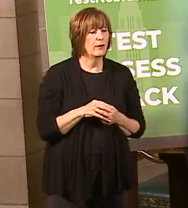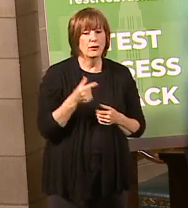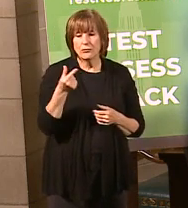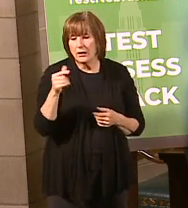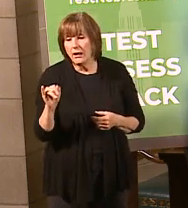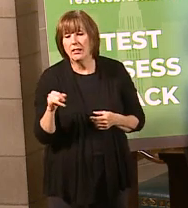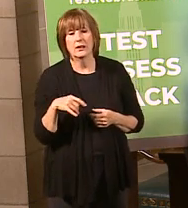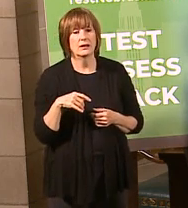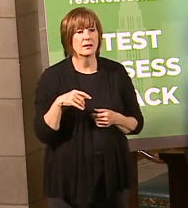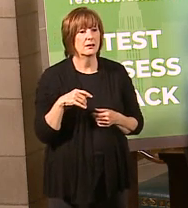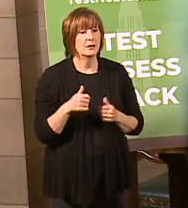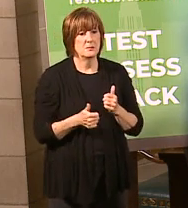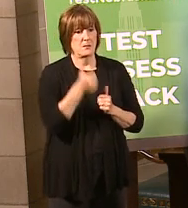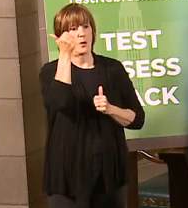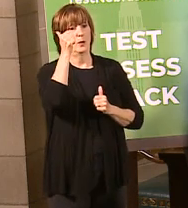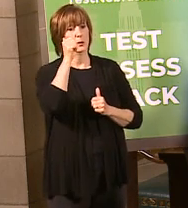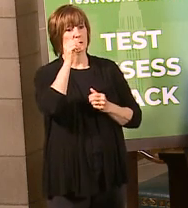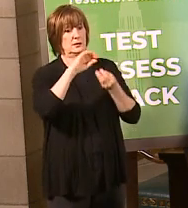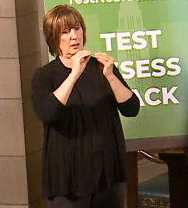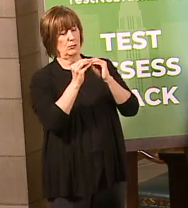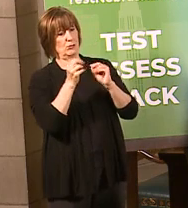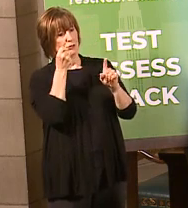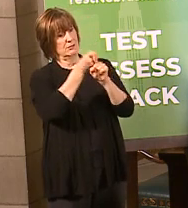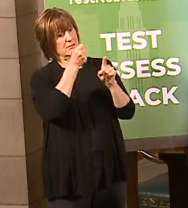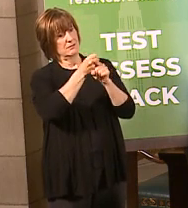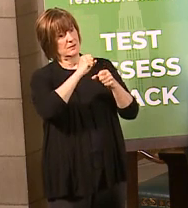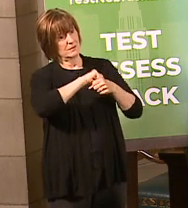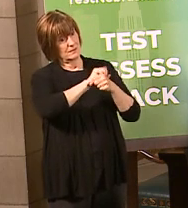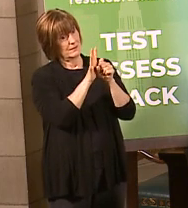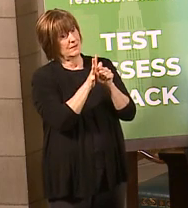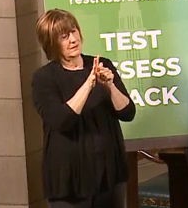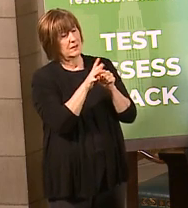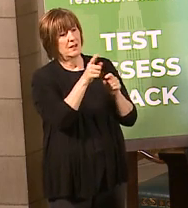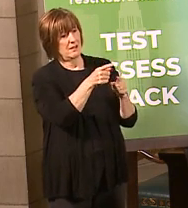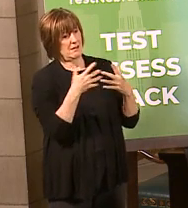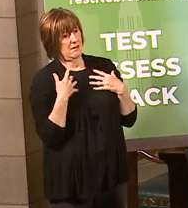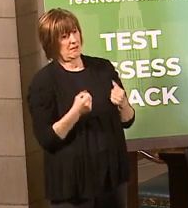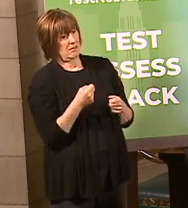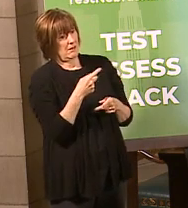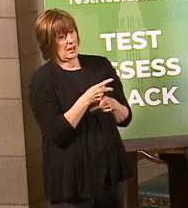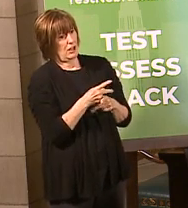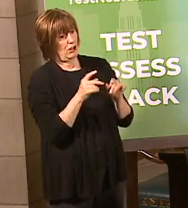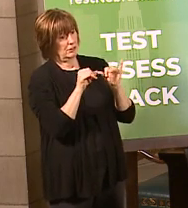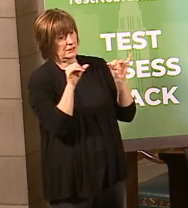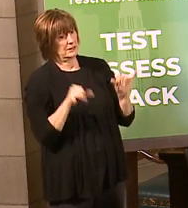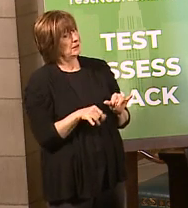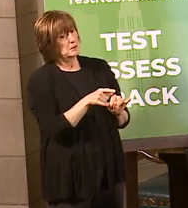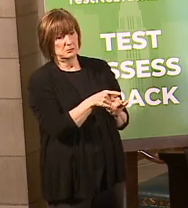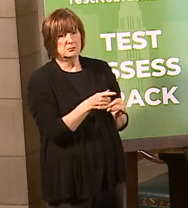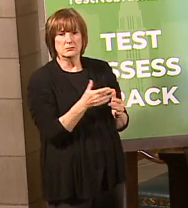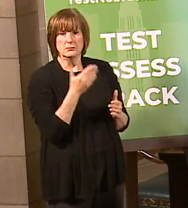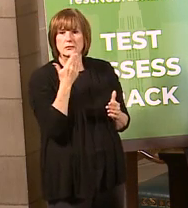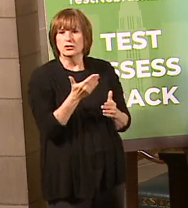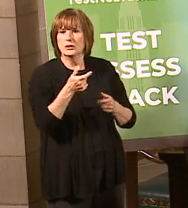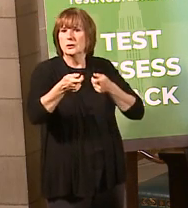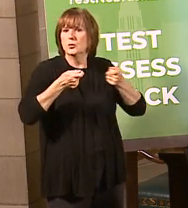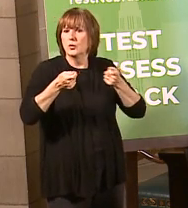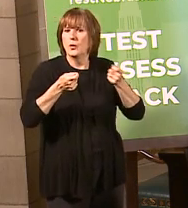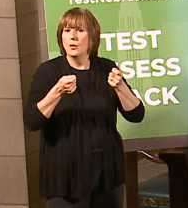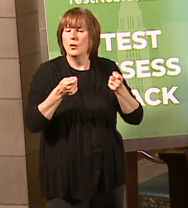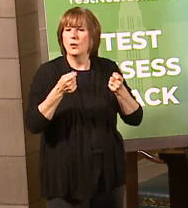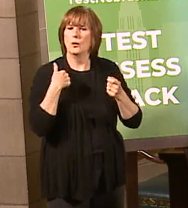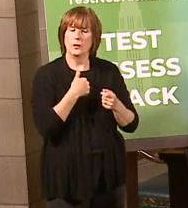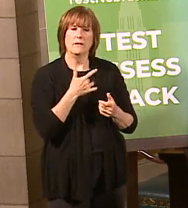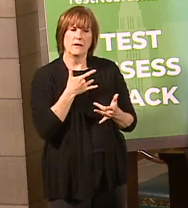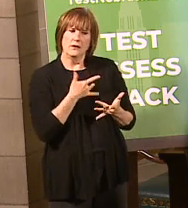Grand Island, where we've got the most number of cases, the health care system is well in hand. And so that's why we have the